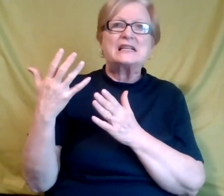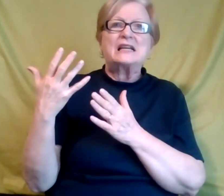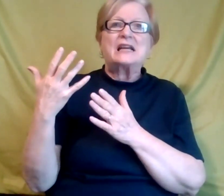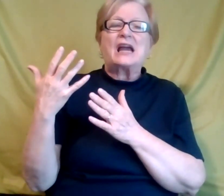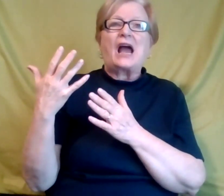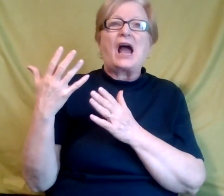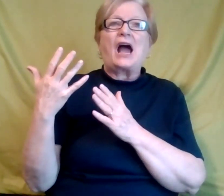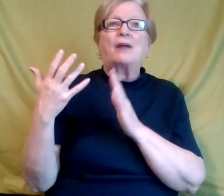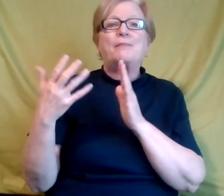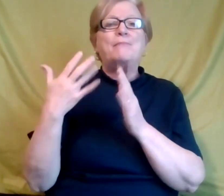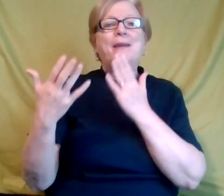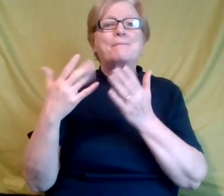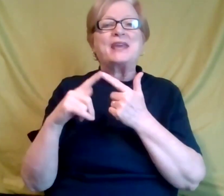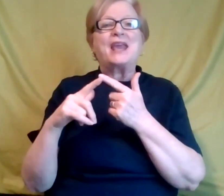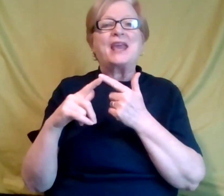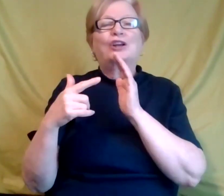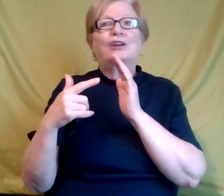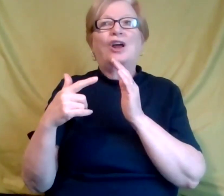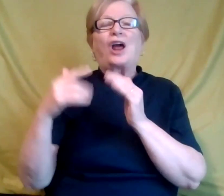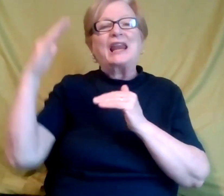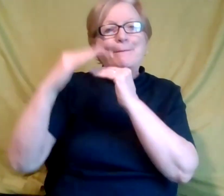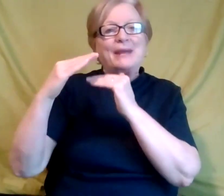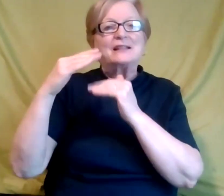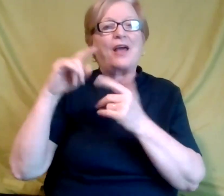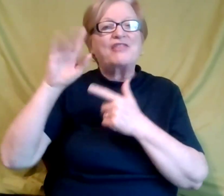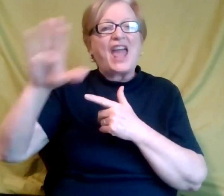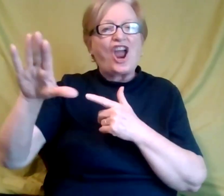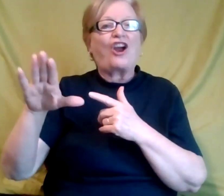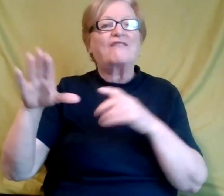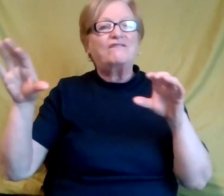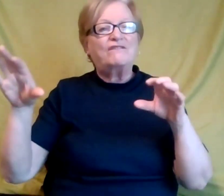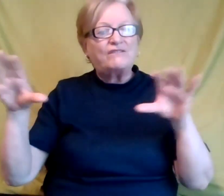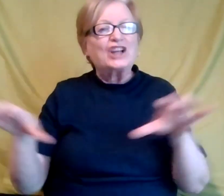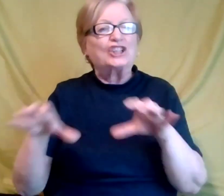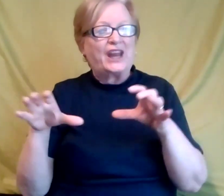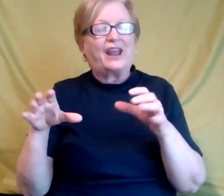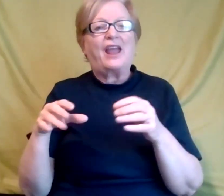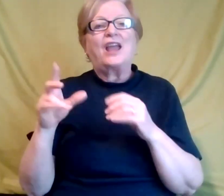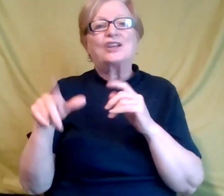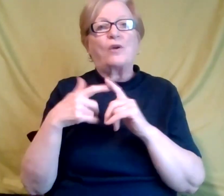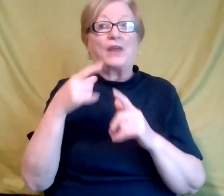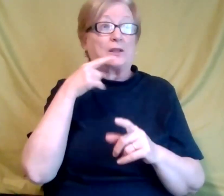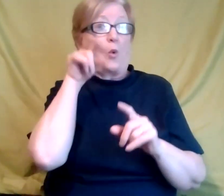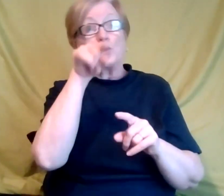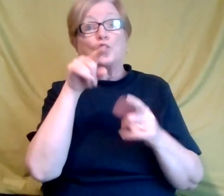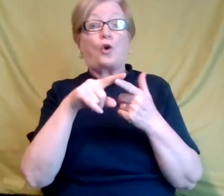someone may face. If they're looked at as being high functioning or high functioning autism.